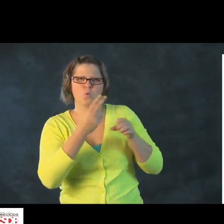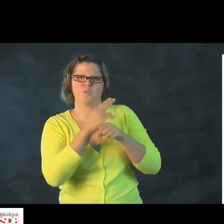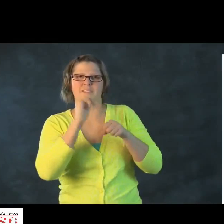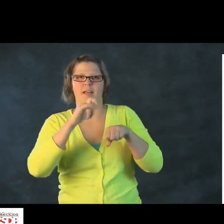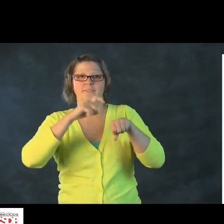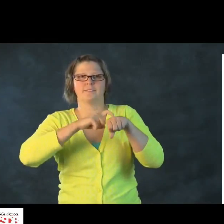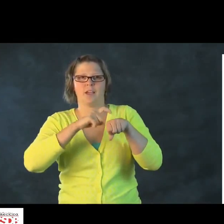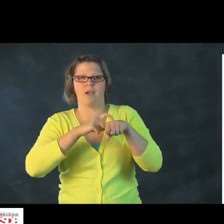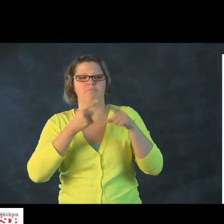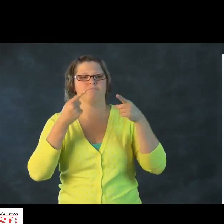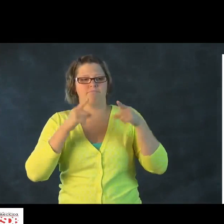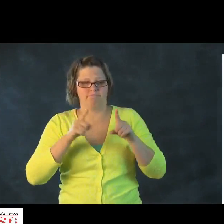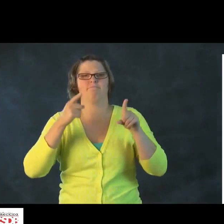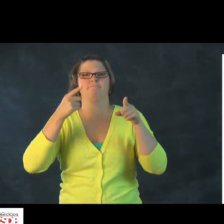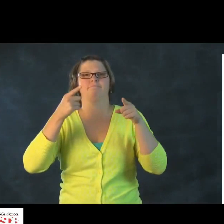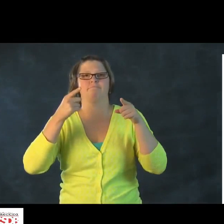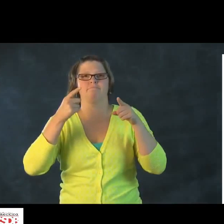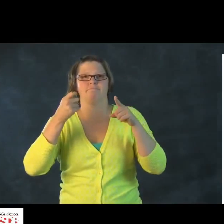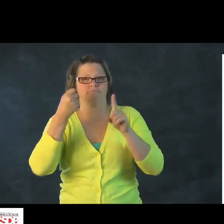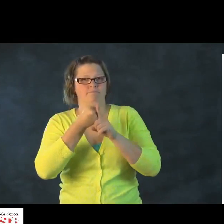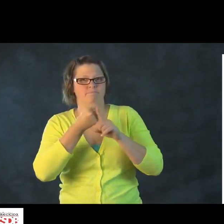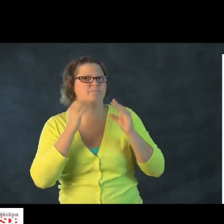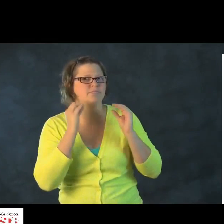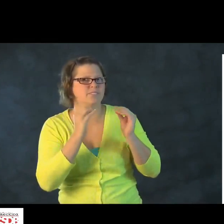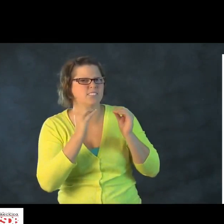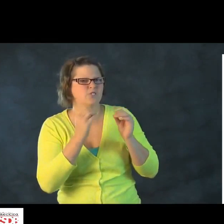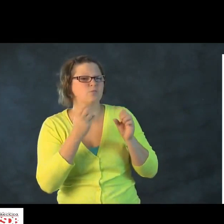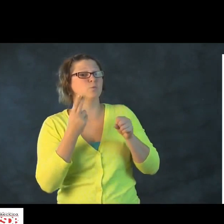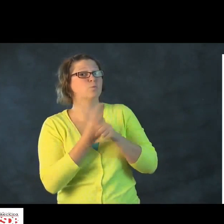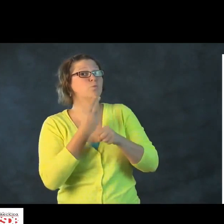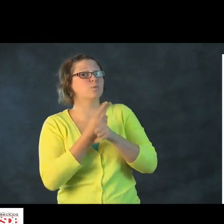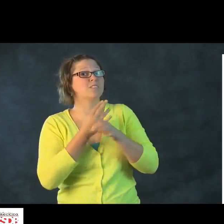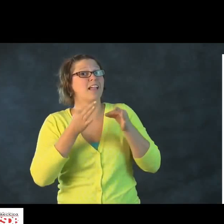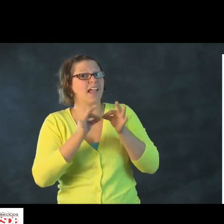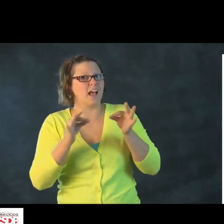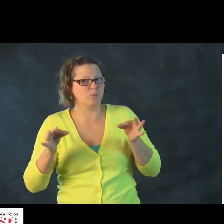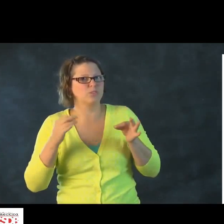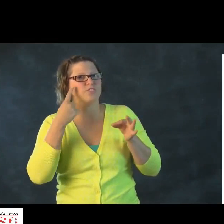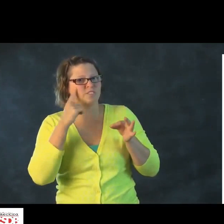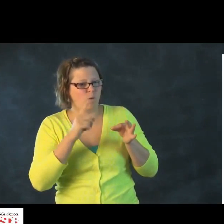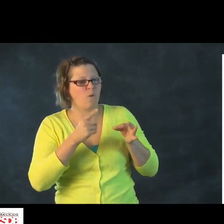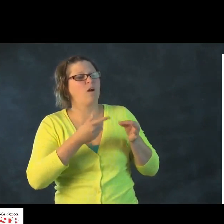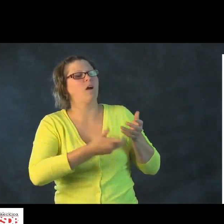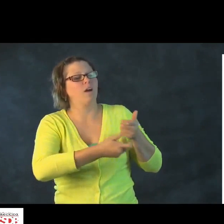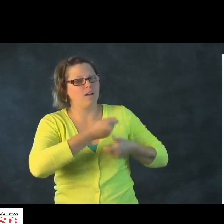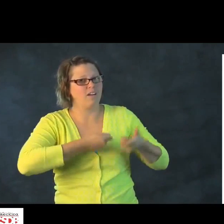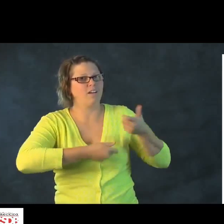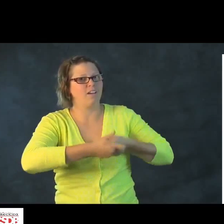They'll explain the process for taking care of it, such as putting on a band-aid. So, they'll take care of the situation.